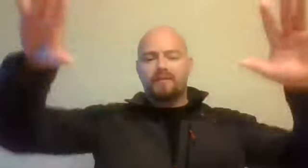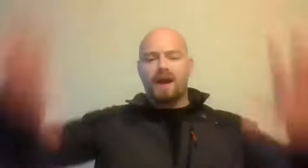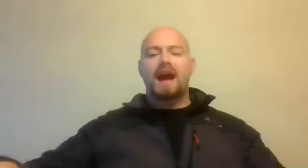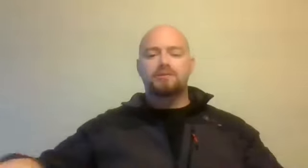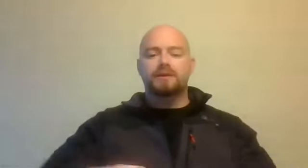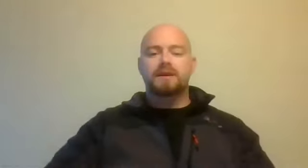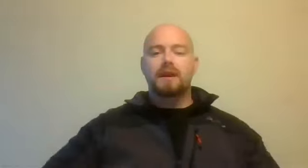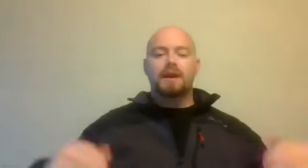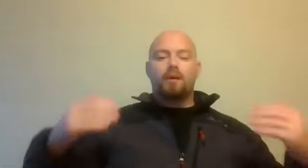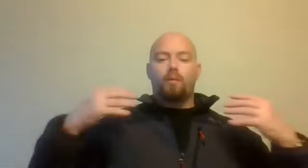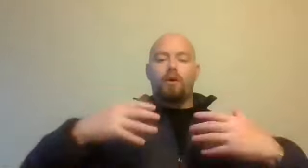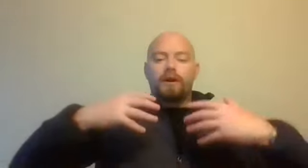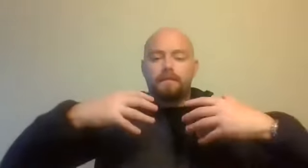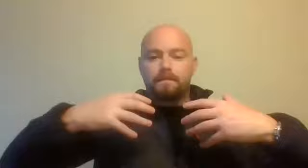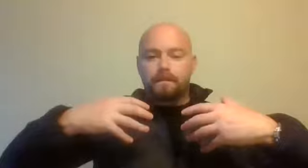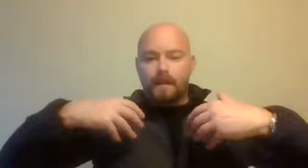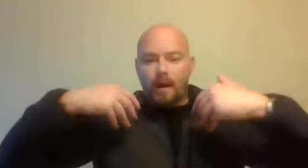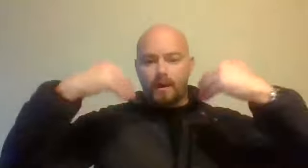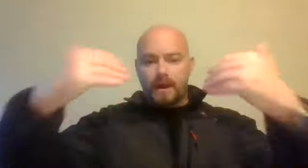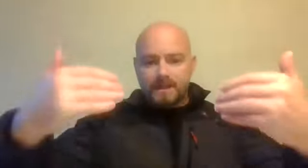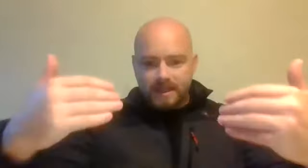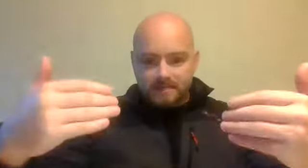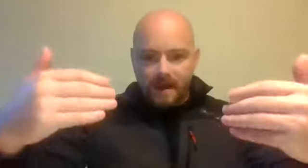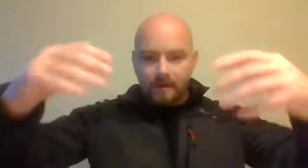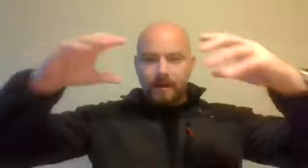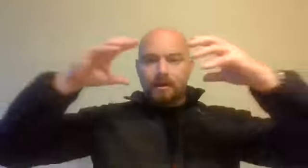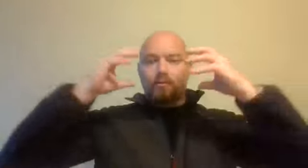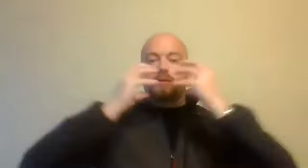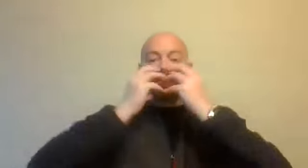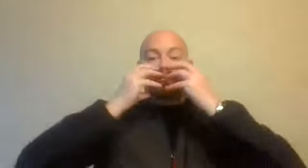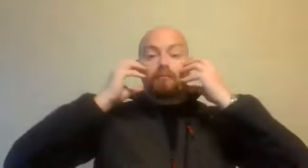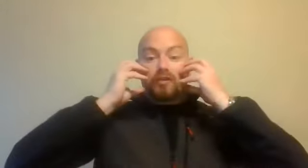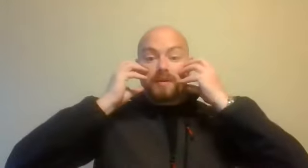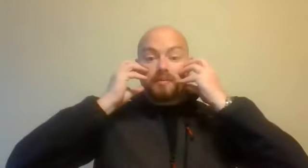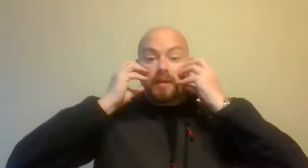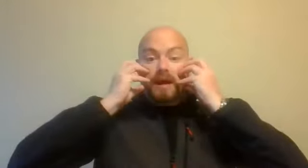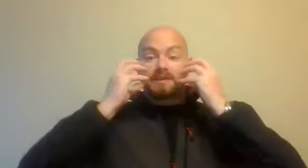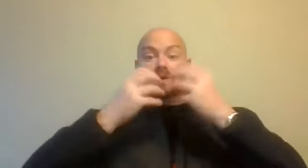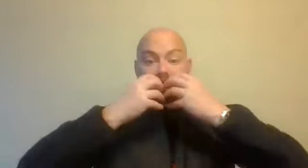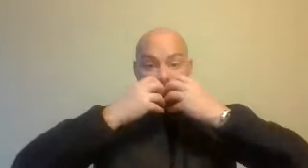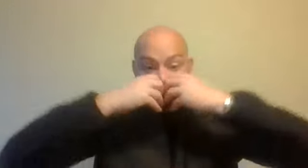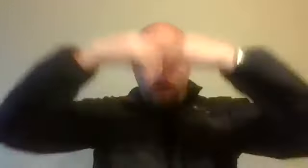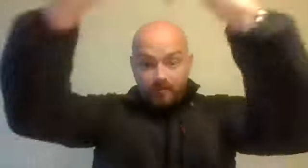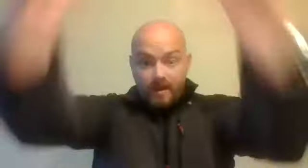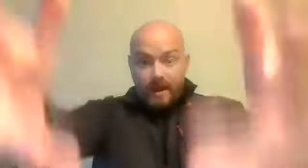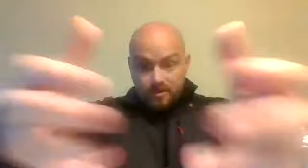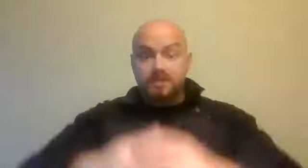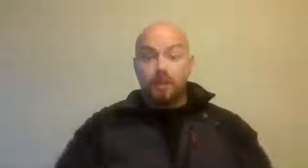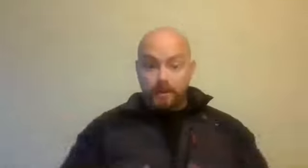that's actual risk. Why are we engaging in this behaviour? Why are we forcing people to wear masks? Because of risk of aerosol spray,